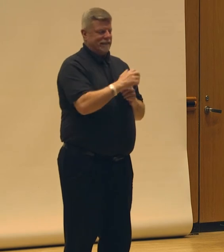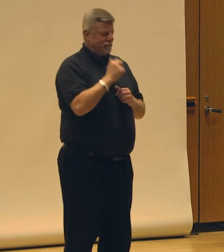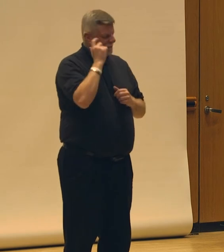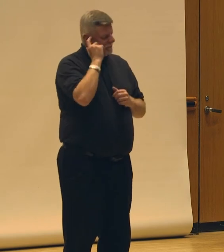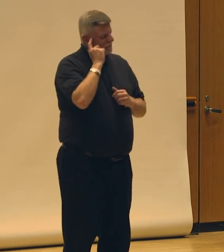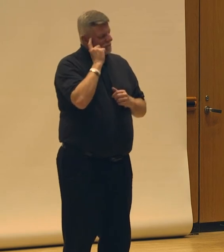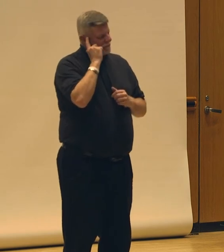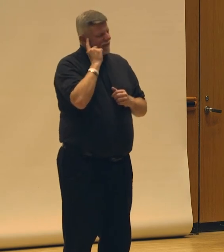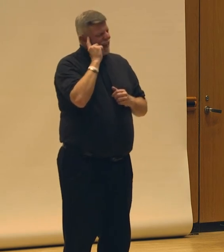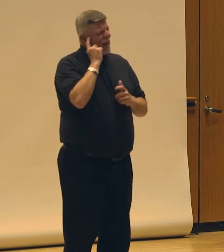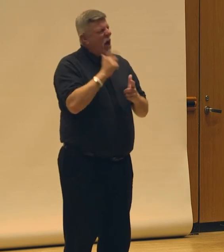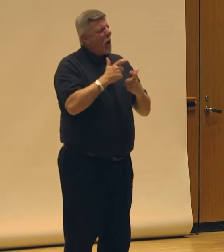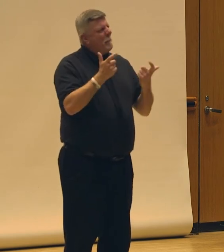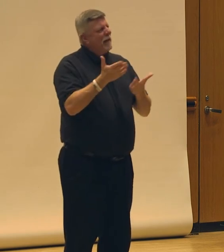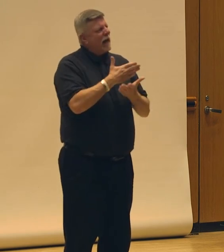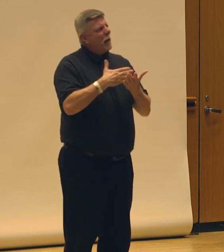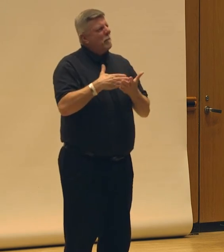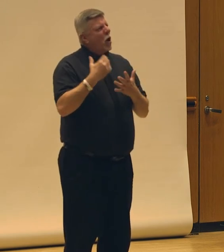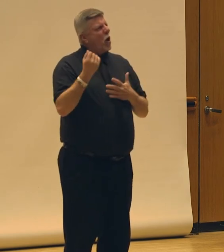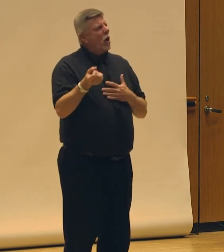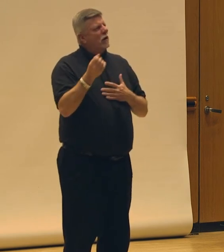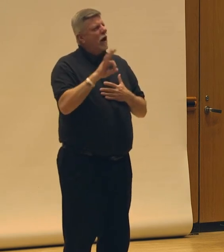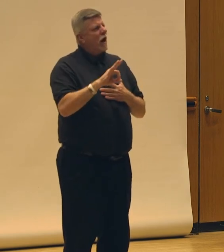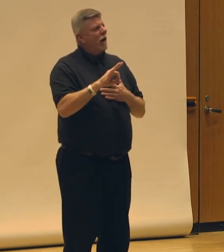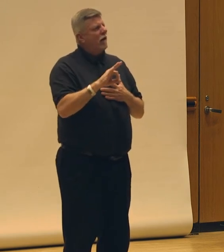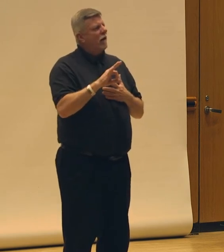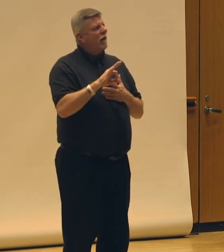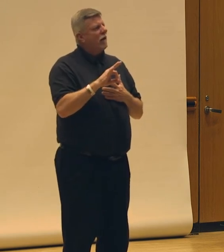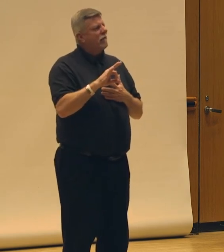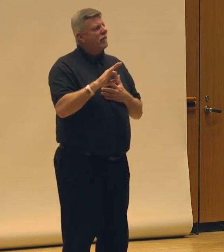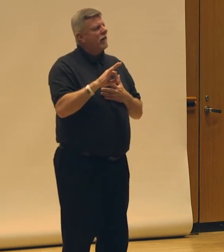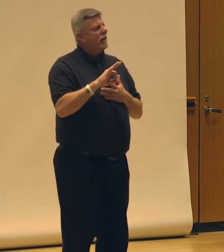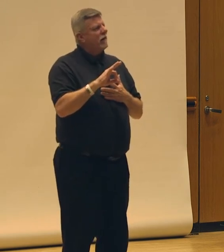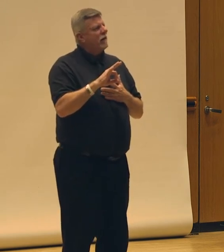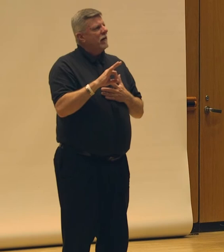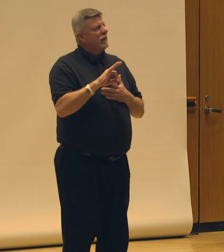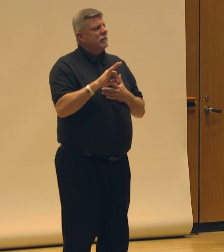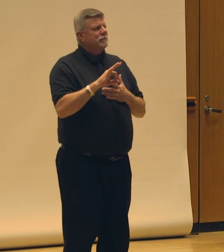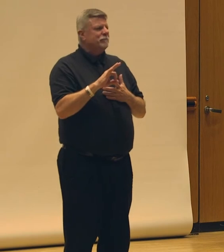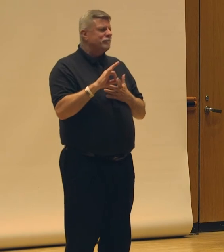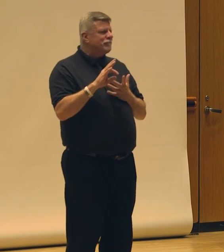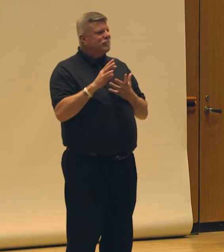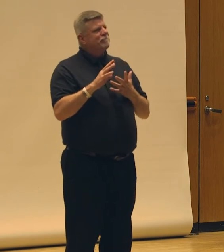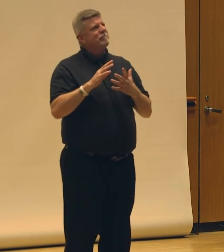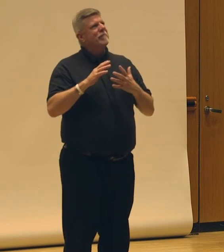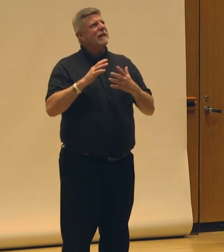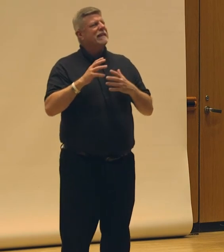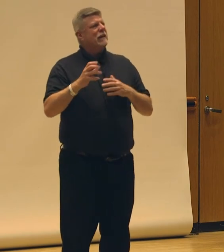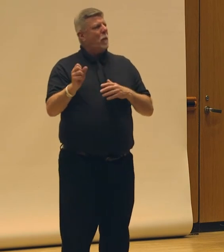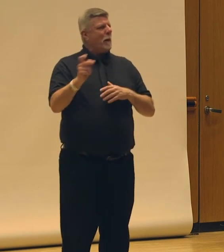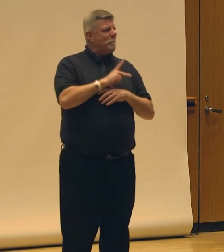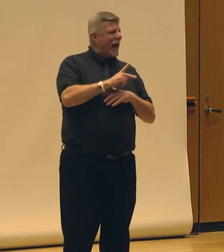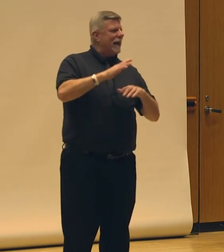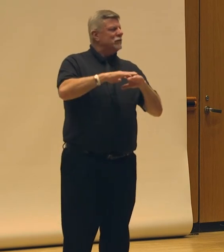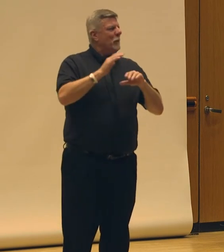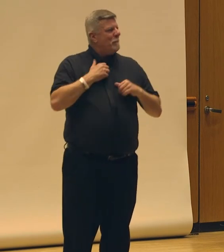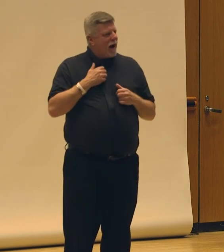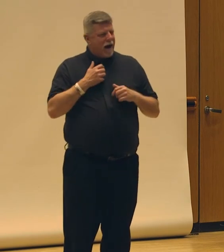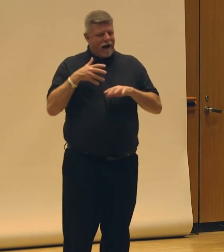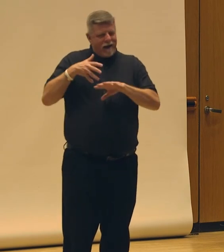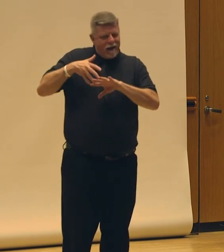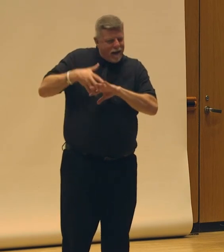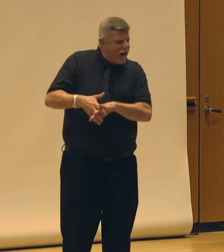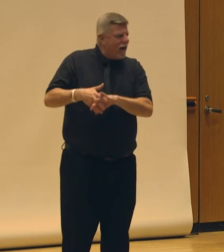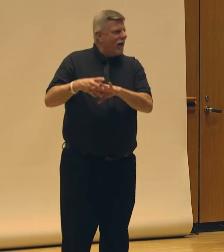So a big part of re-indigenizing my practice, my work, my way of being in the